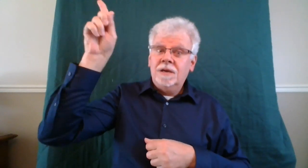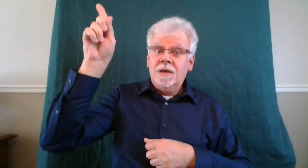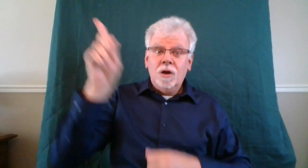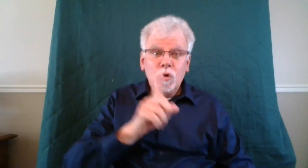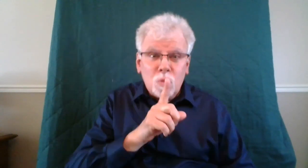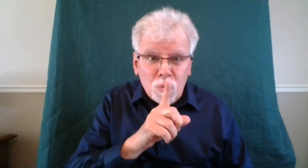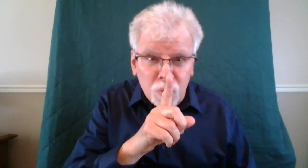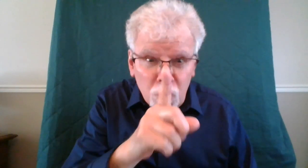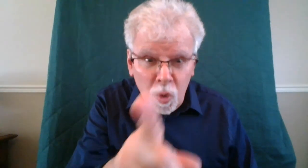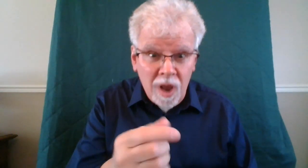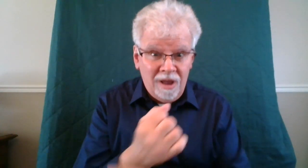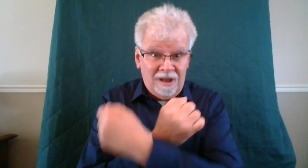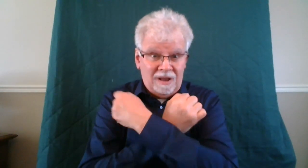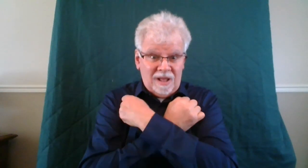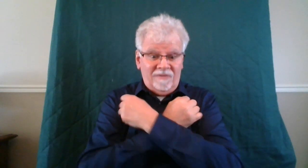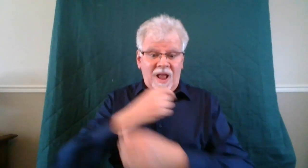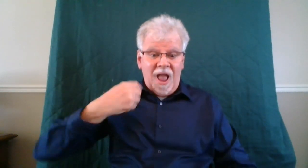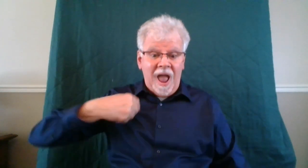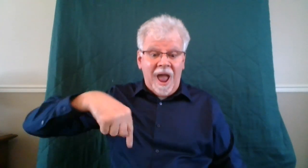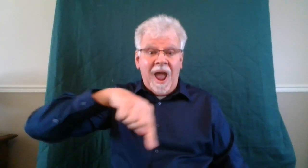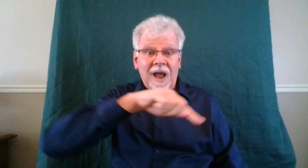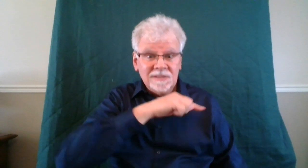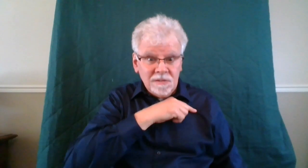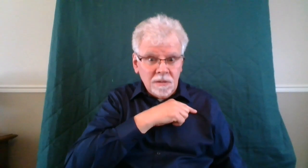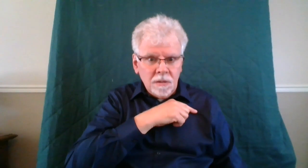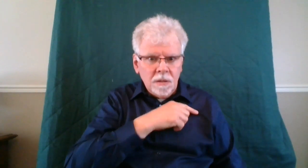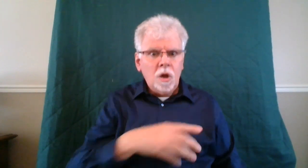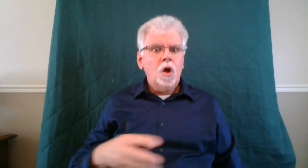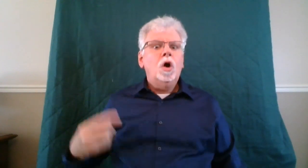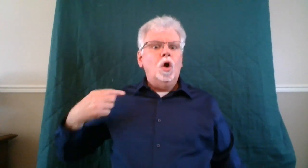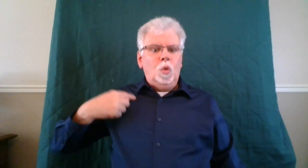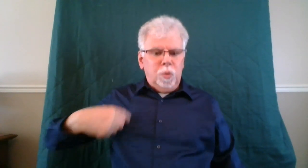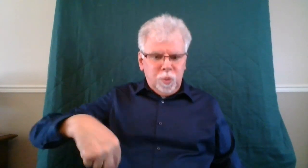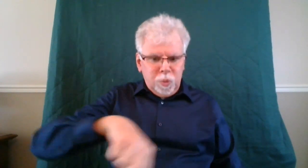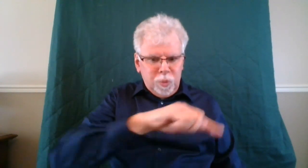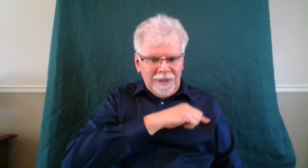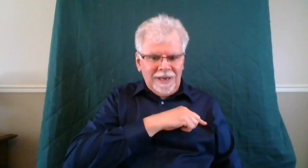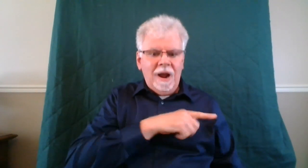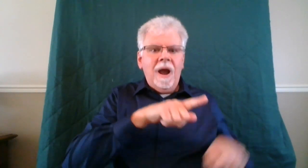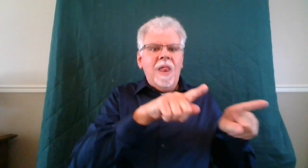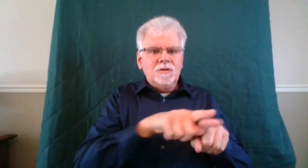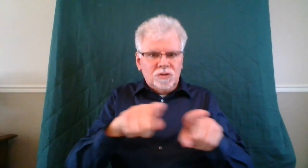Beloved, if God so loved us, we also